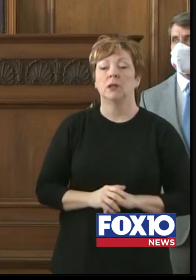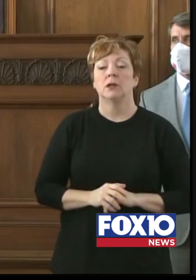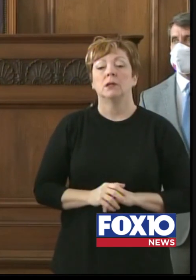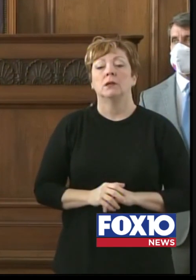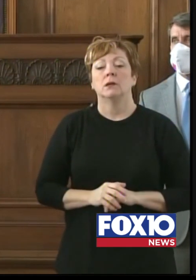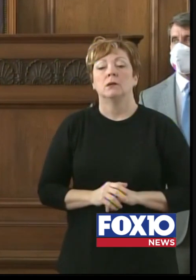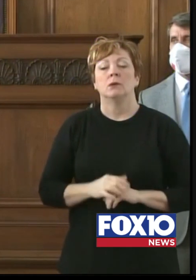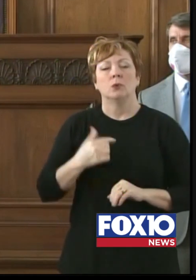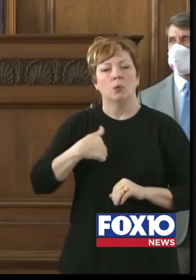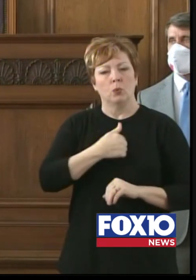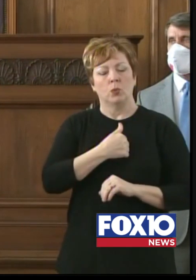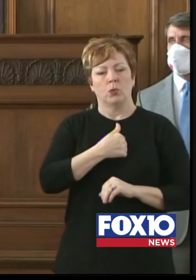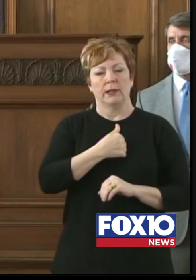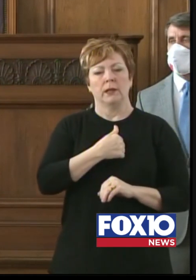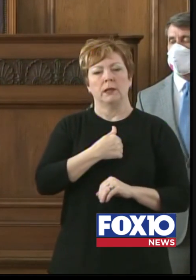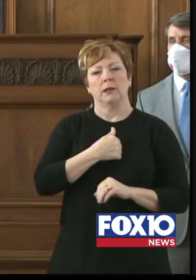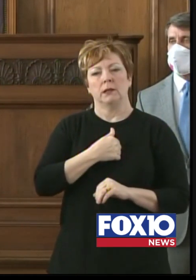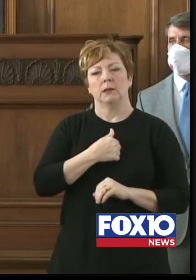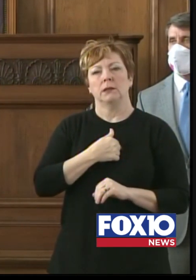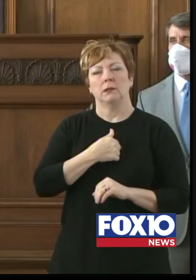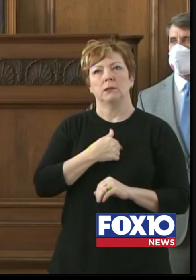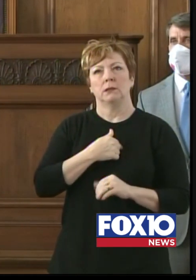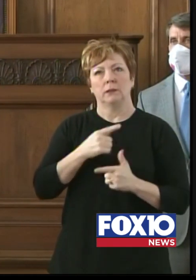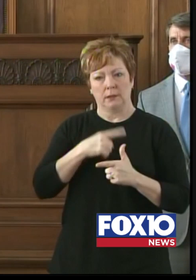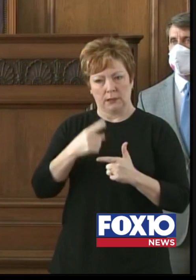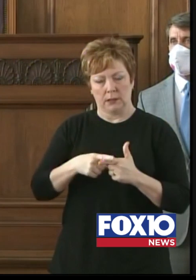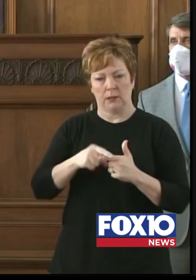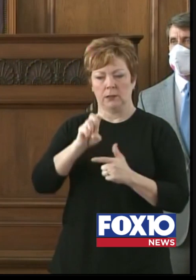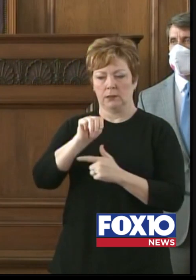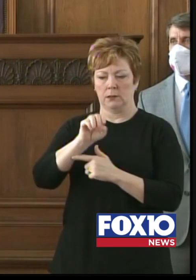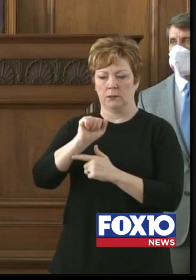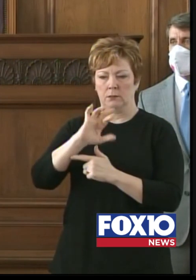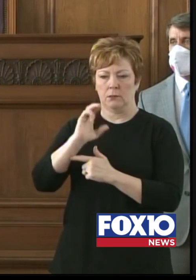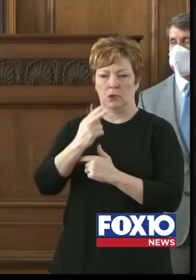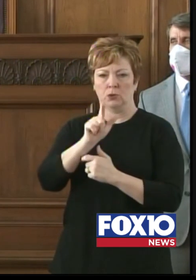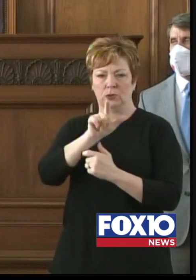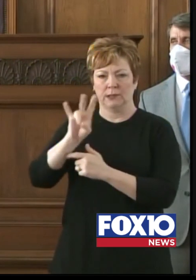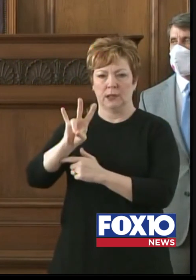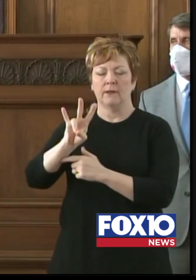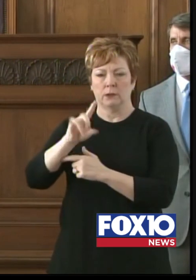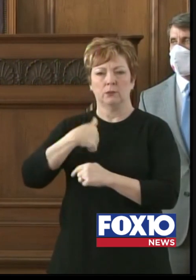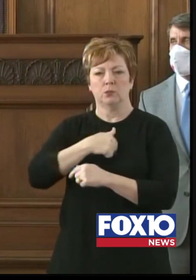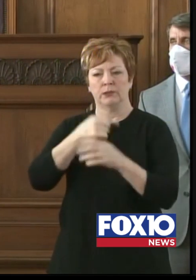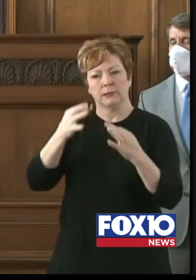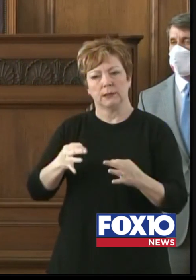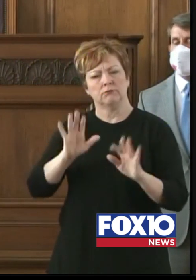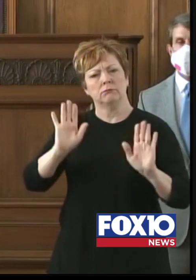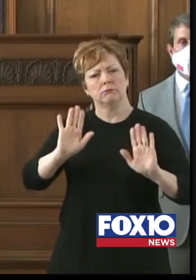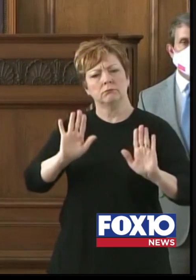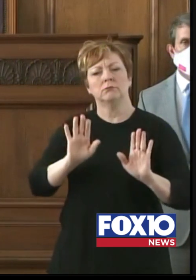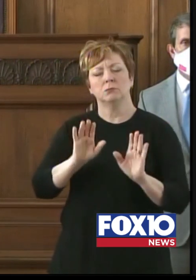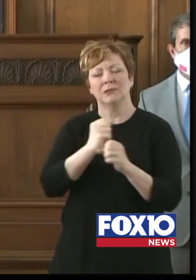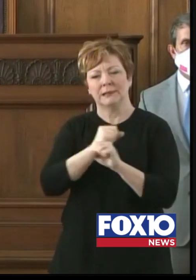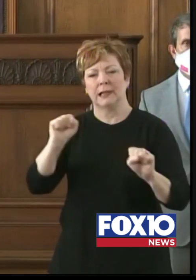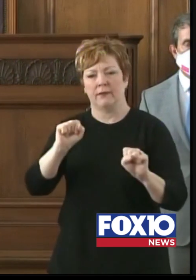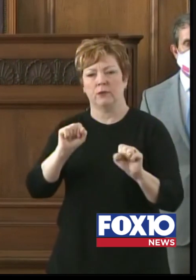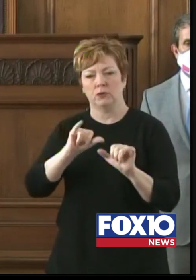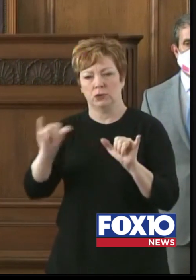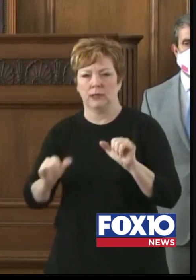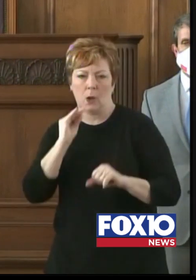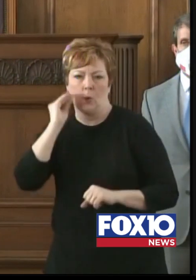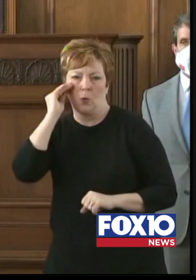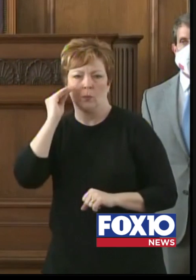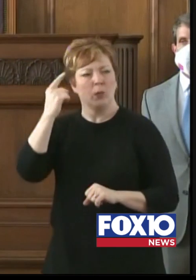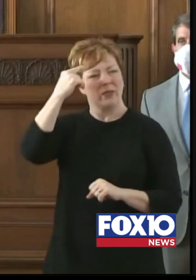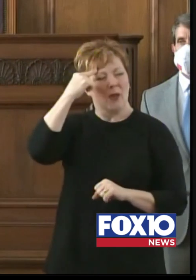safer-at-home recommendation on March 27th that we hoped would eliminate the need for a stay-at-home order.